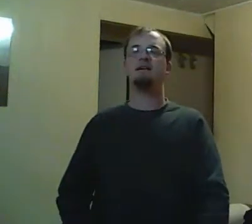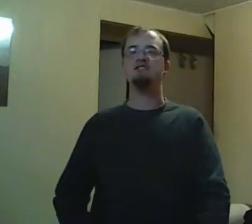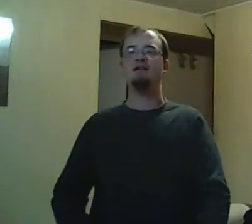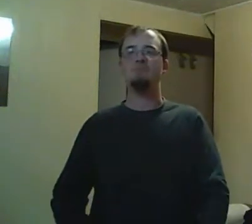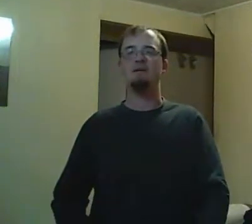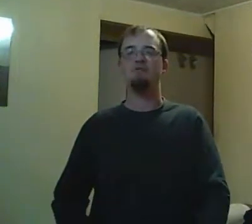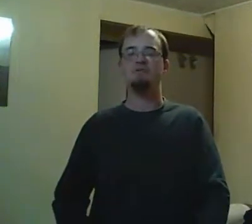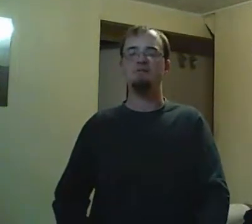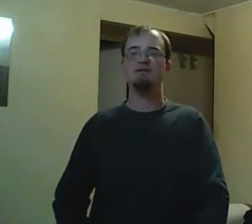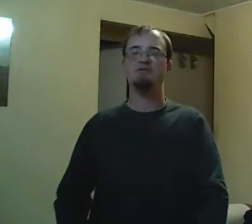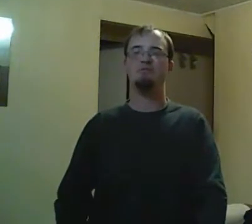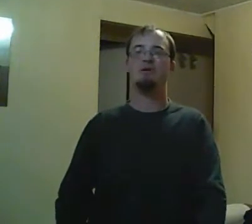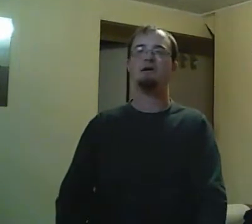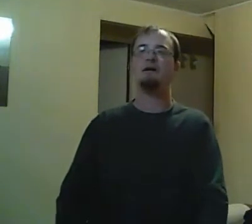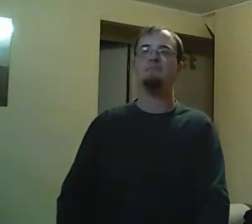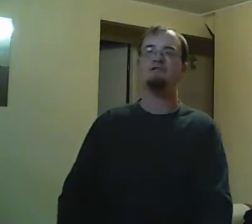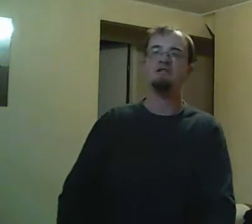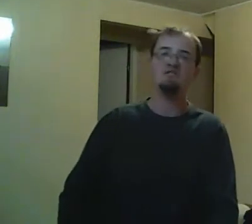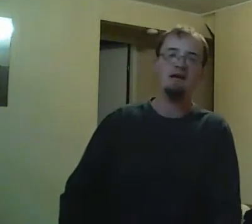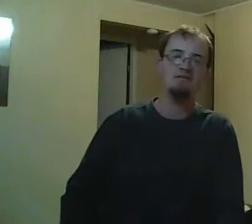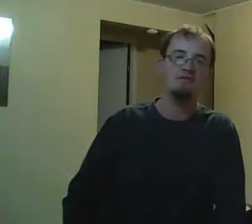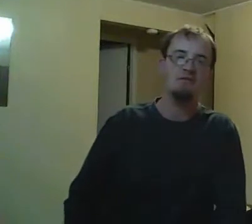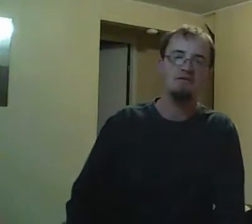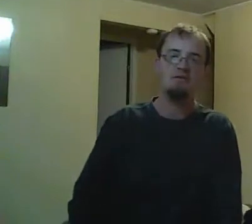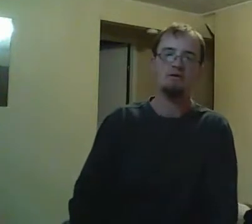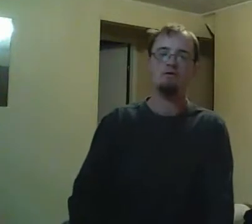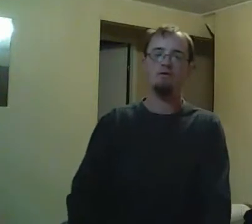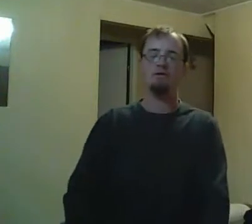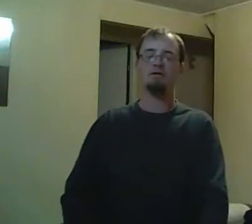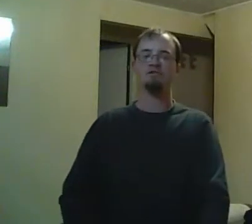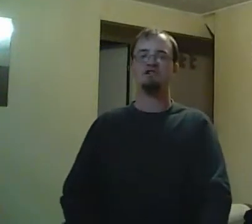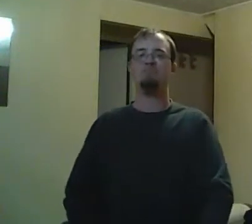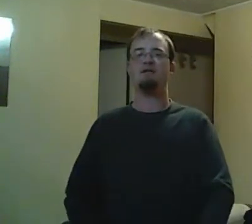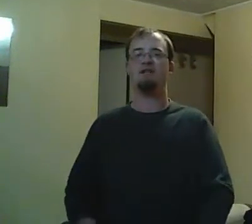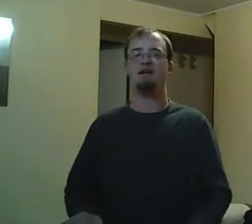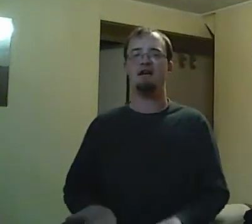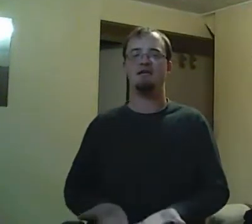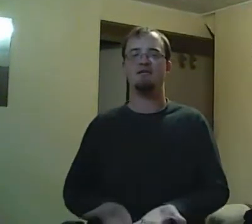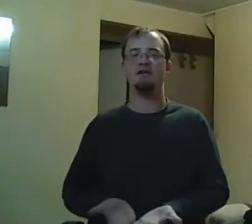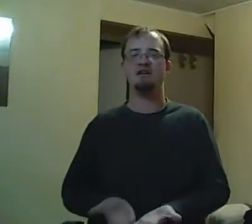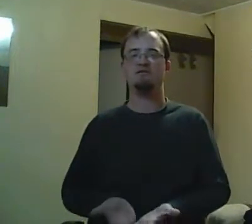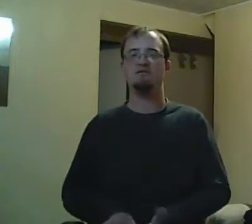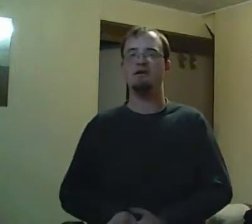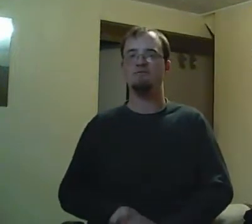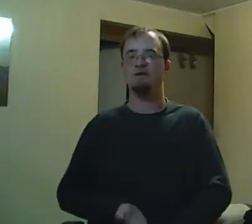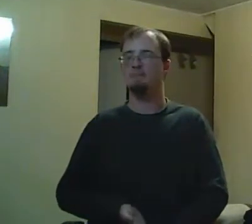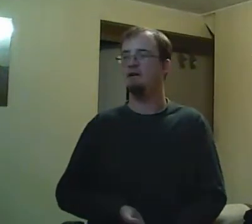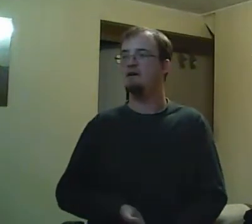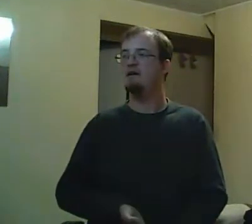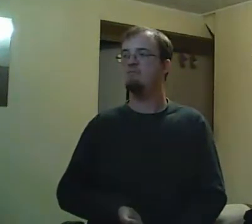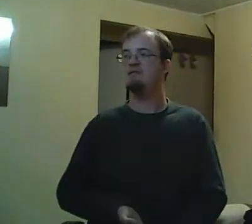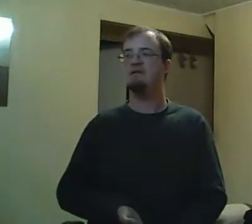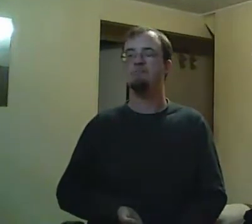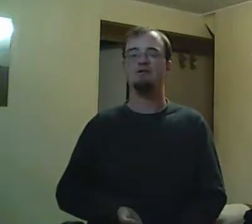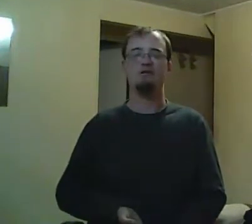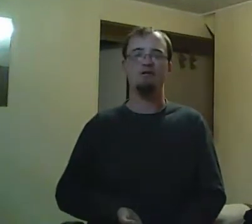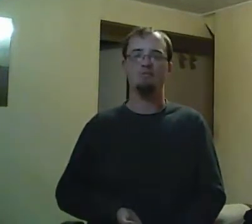that I feel guilty for stealing stuff off their videos and all that because, you know, but that